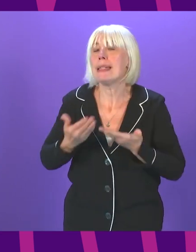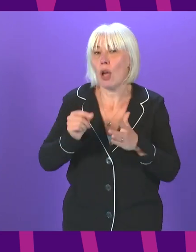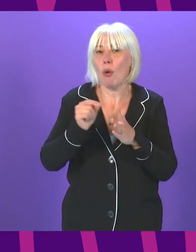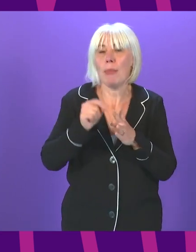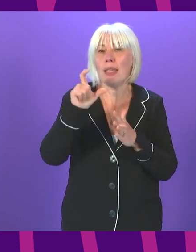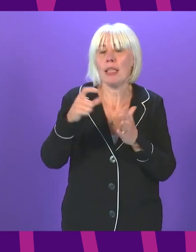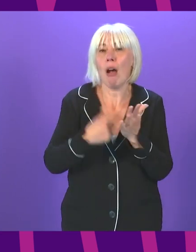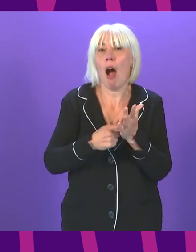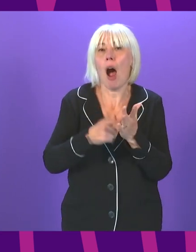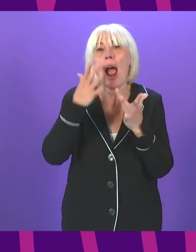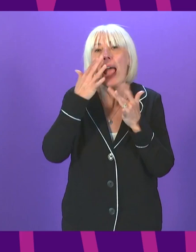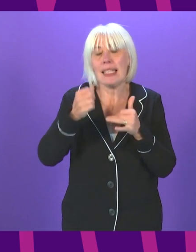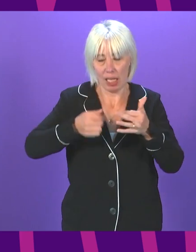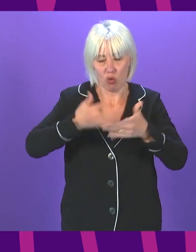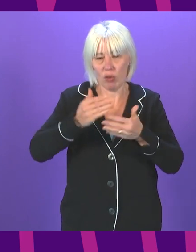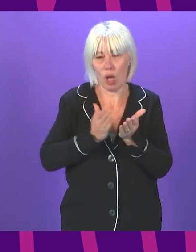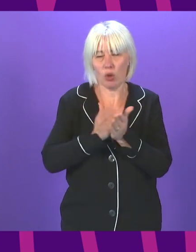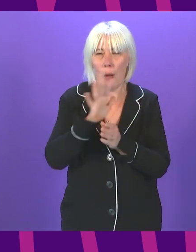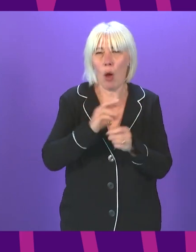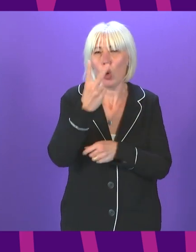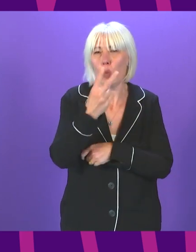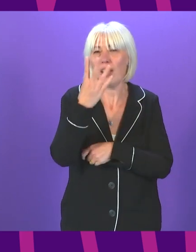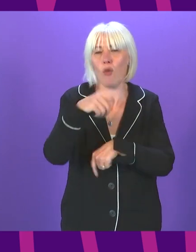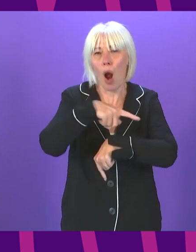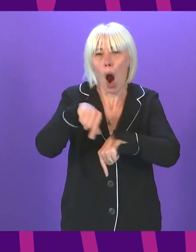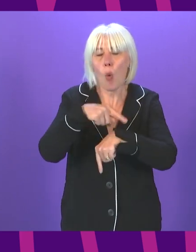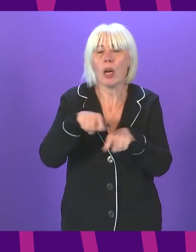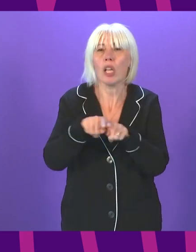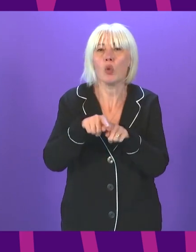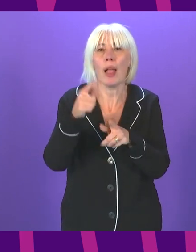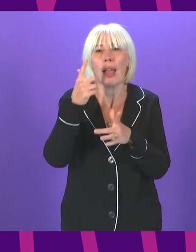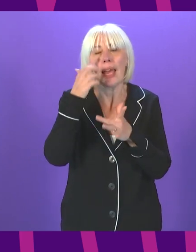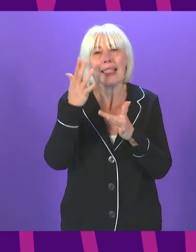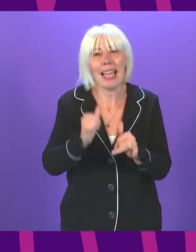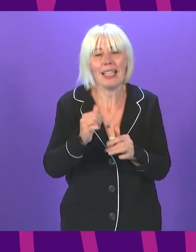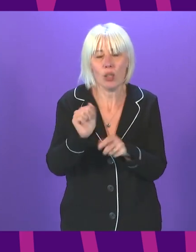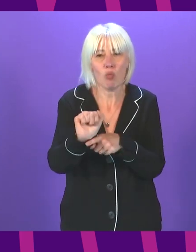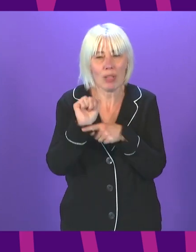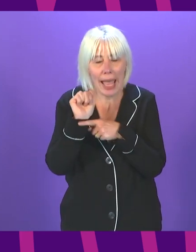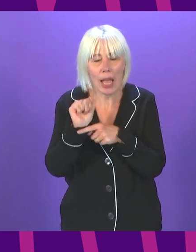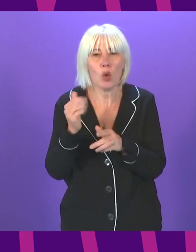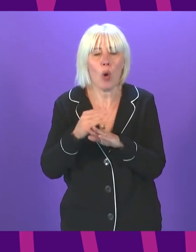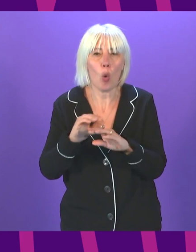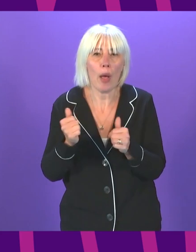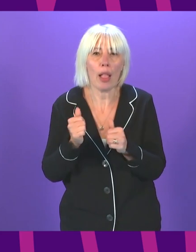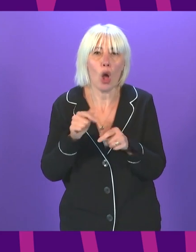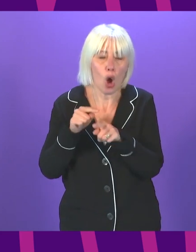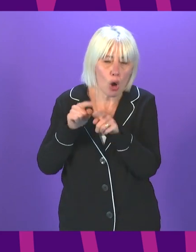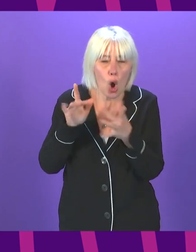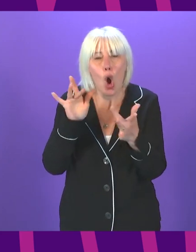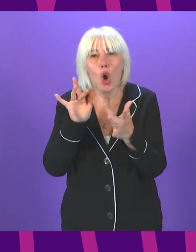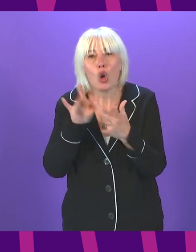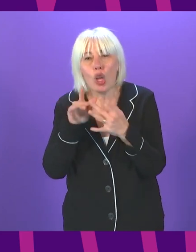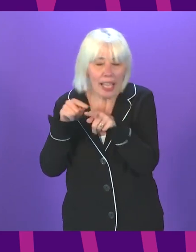test results within 24 hours. Test and protect is working well. The contact tracing is being targeted on the